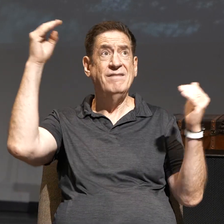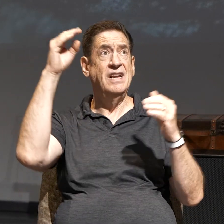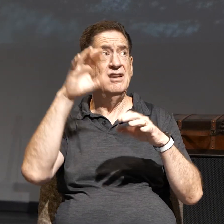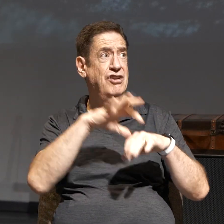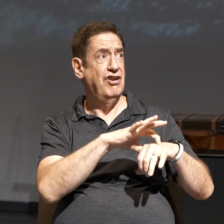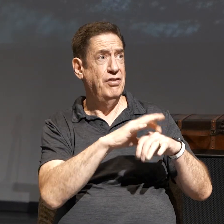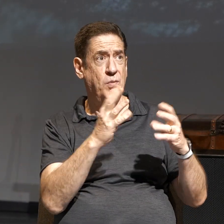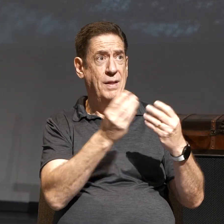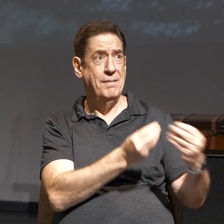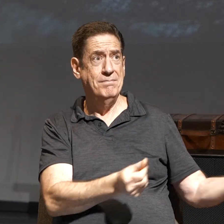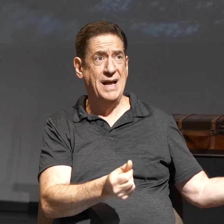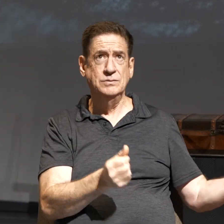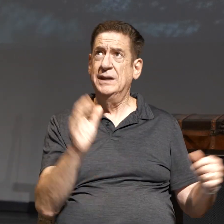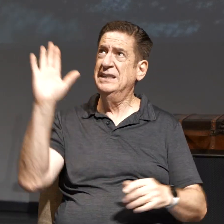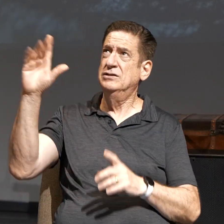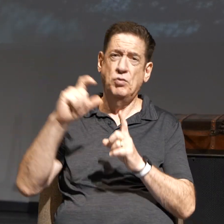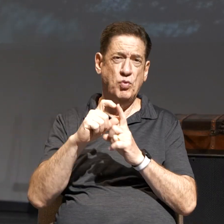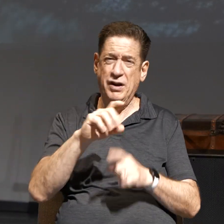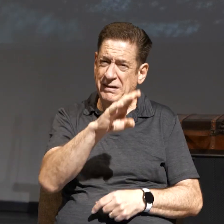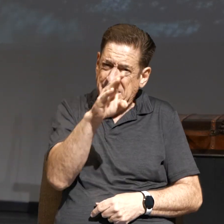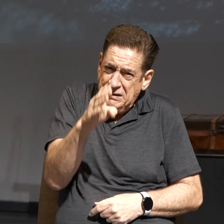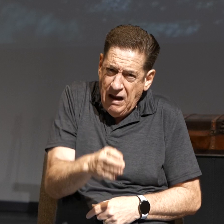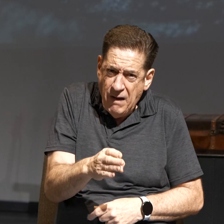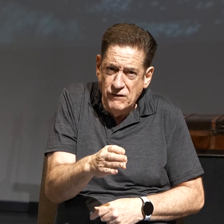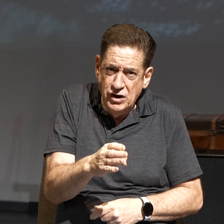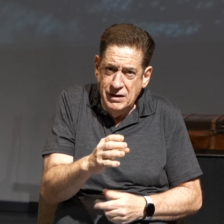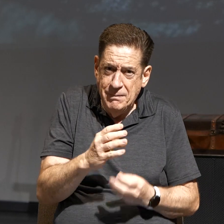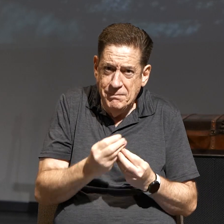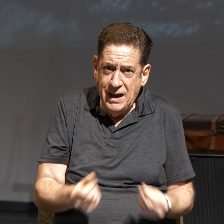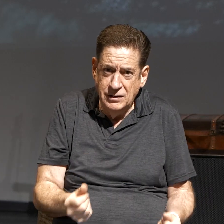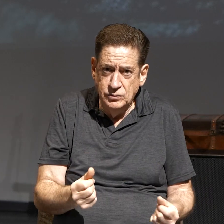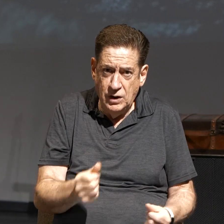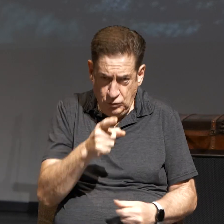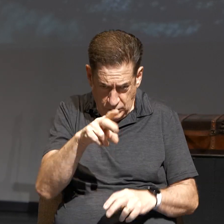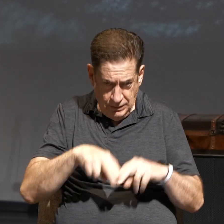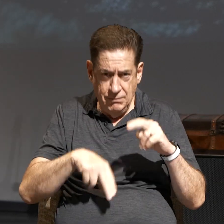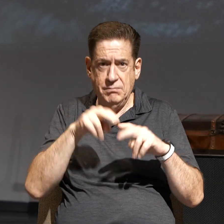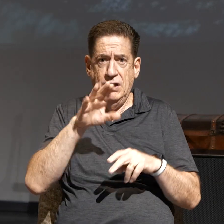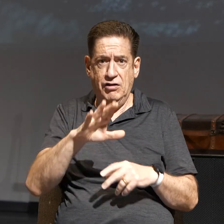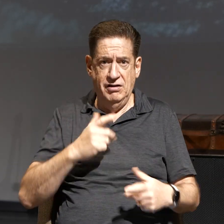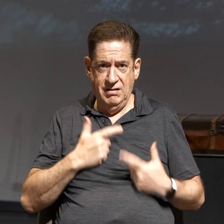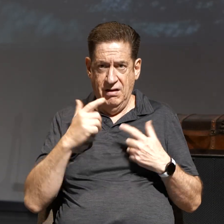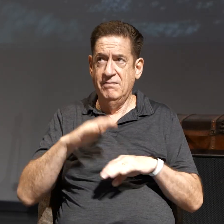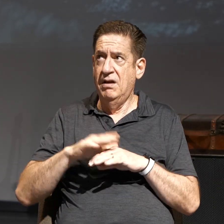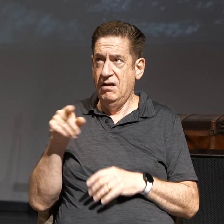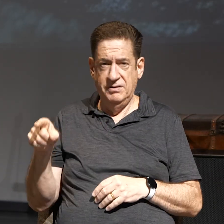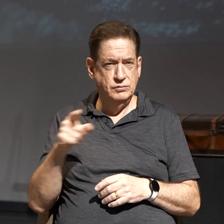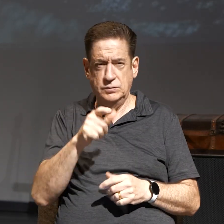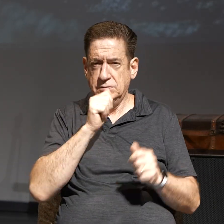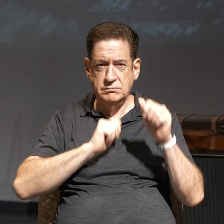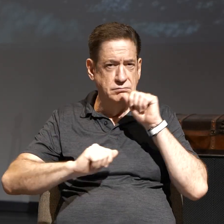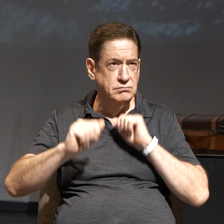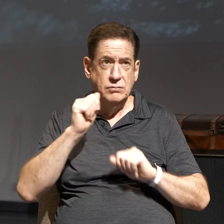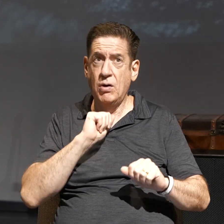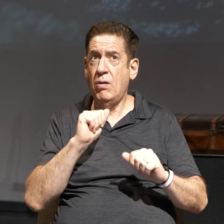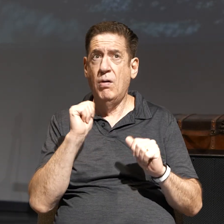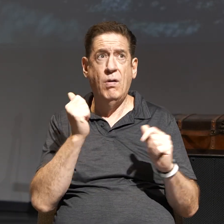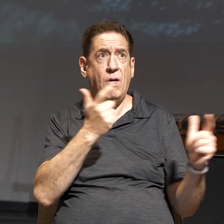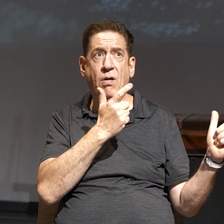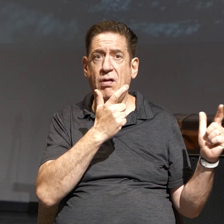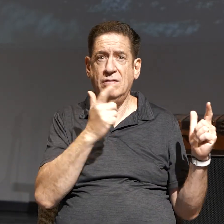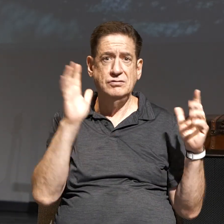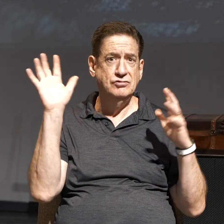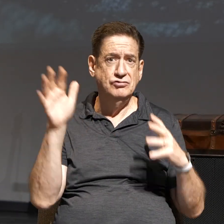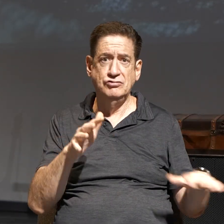pass away. His Word will never pass away. You can build your life upon this, and you can endure all the storms of life.